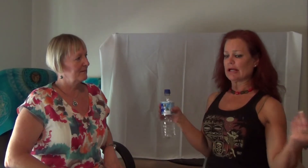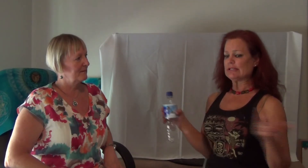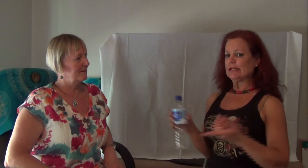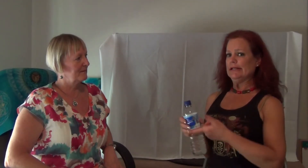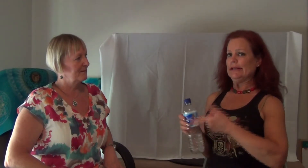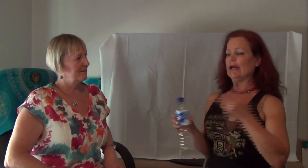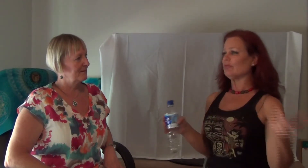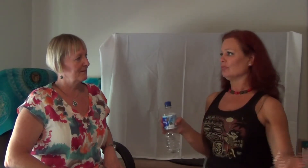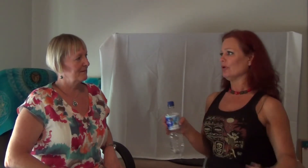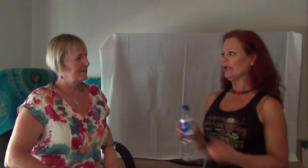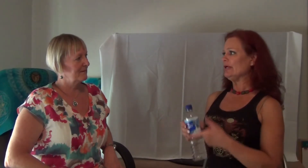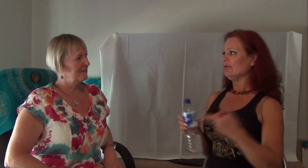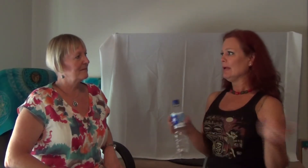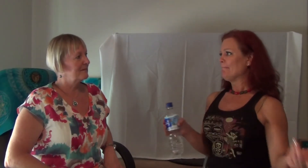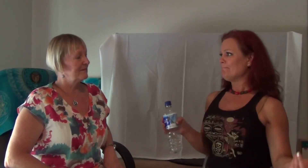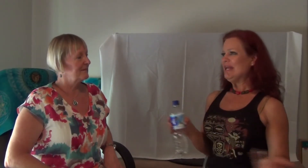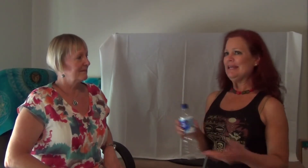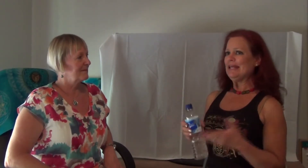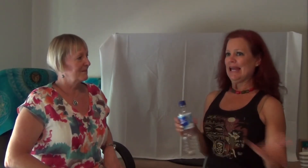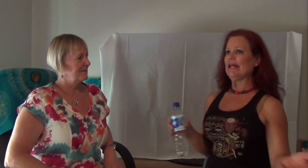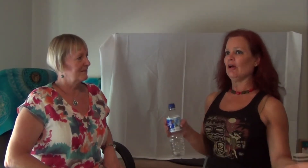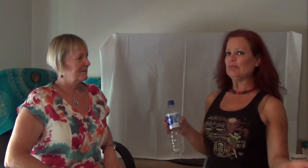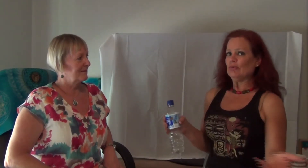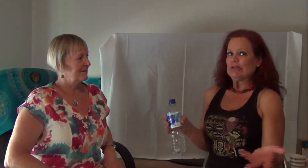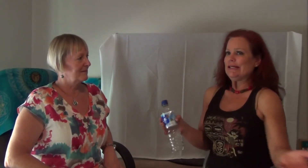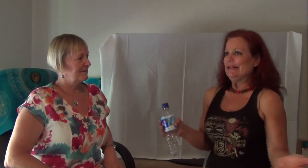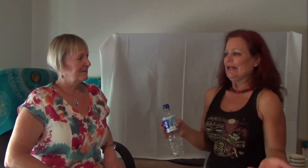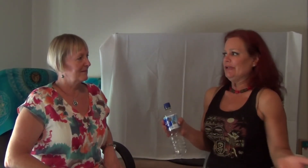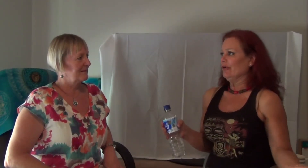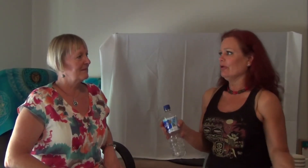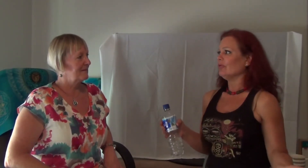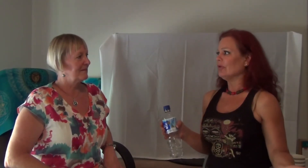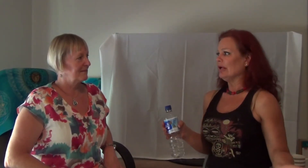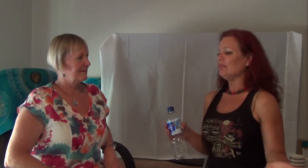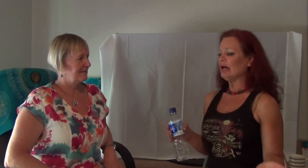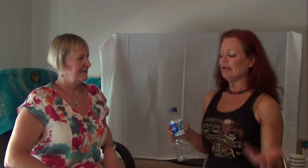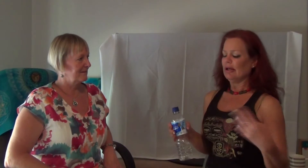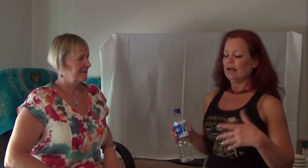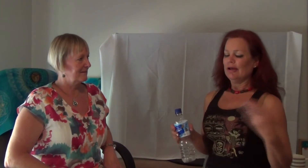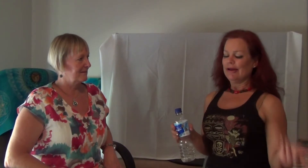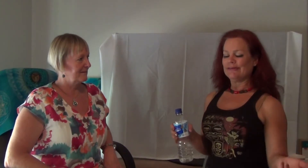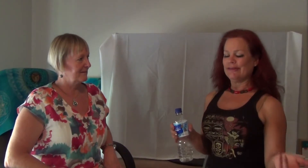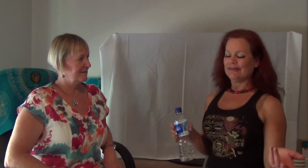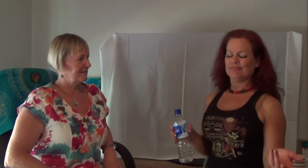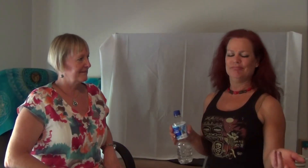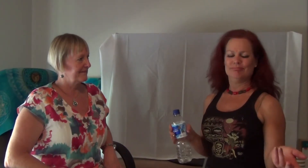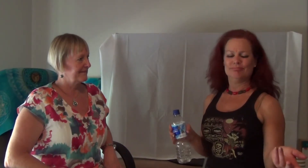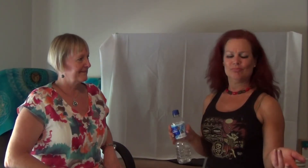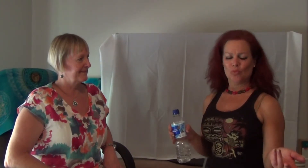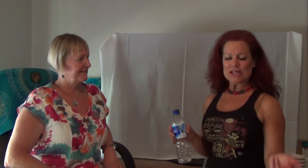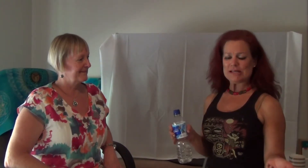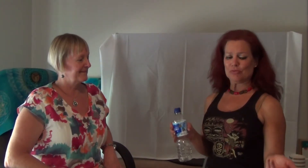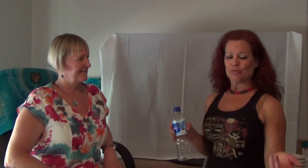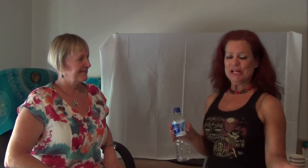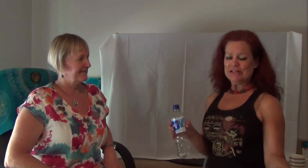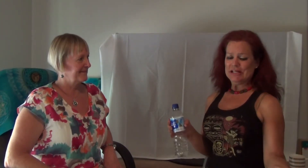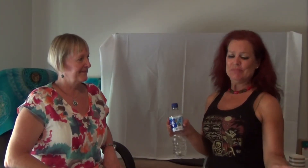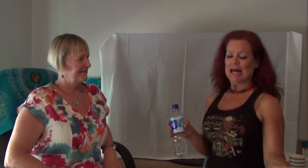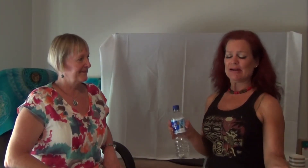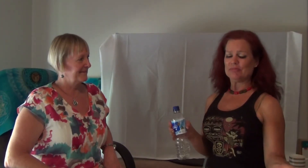like I said, he can't really, he can't help me. What's he going to do? Right? But, and was I really mad at him